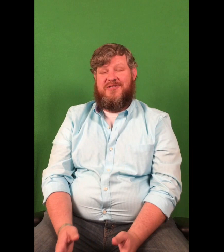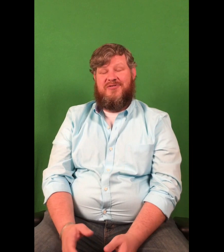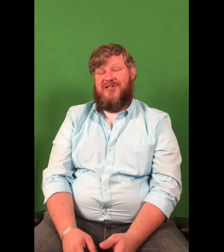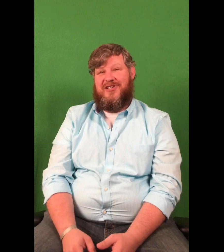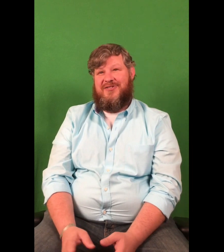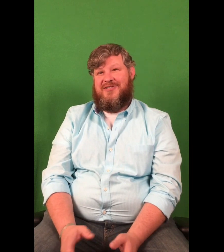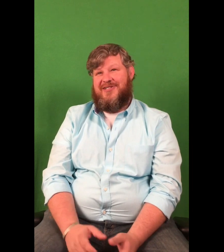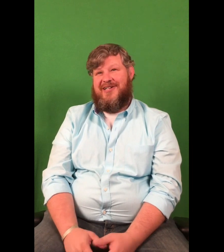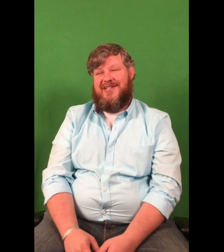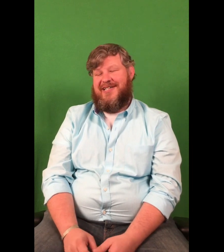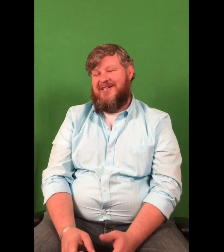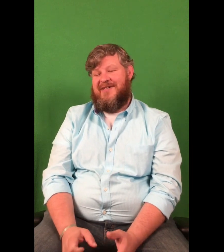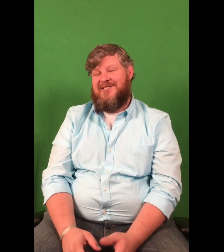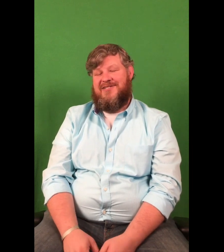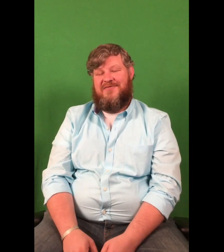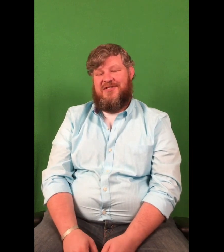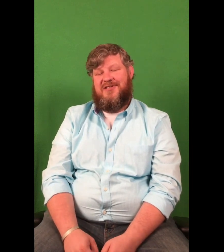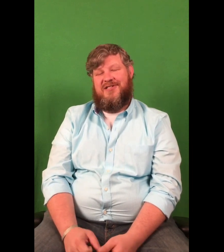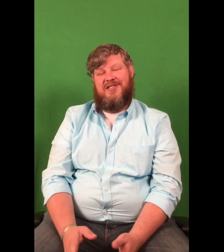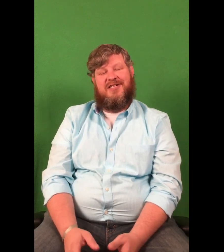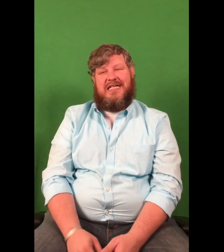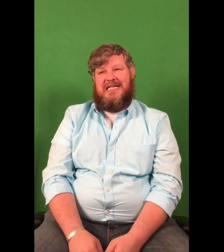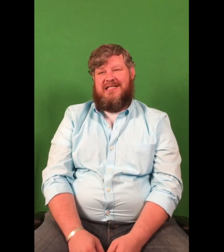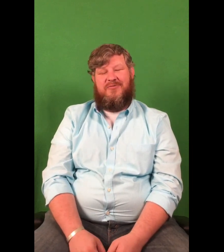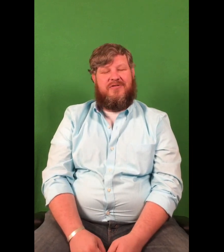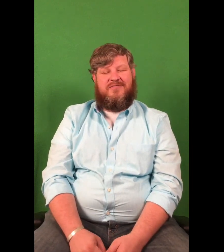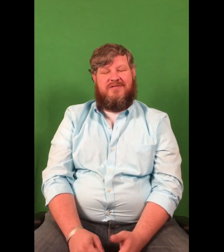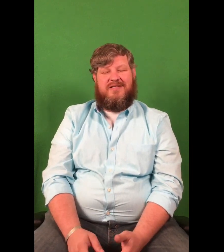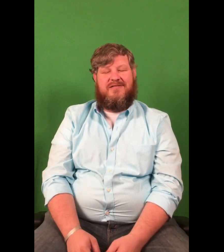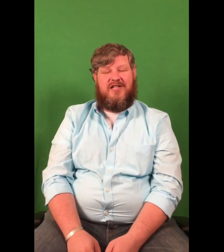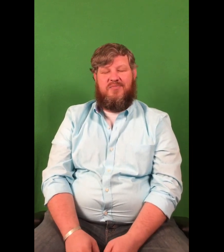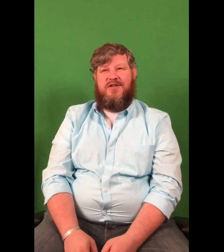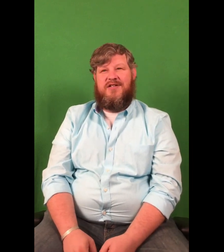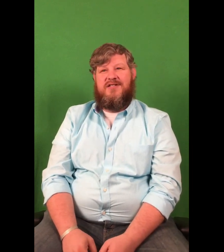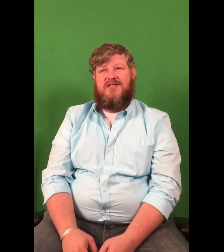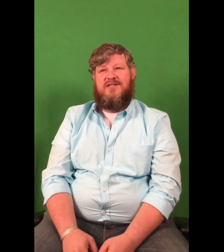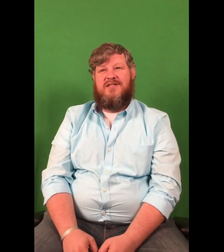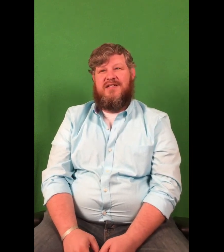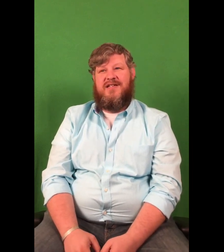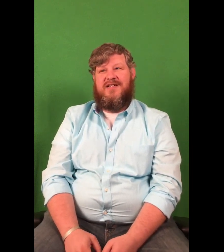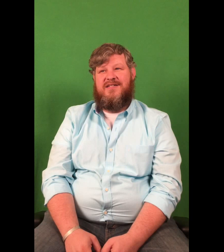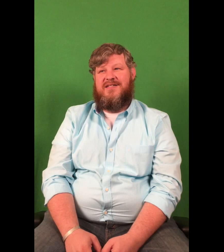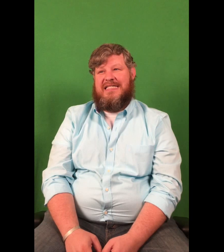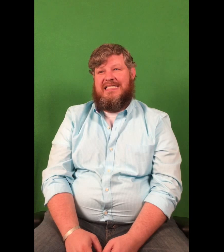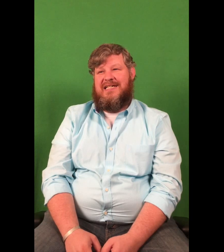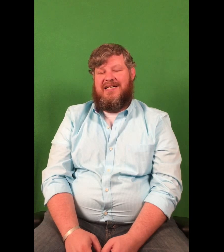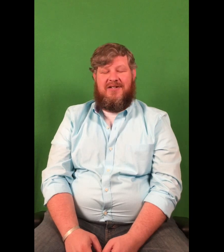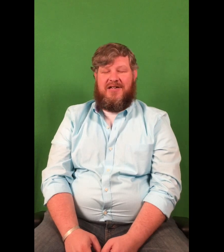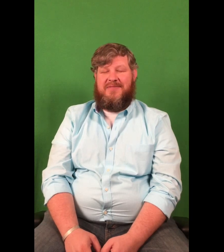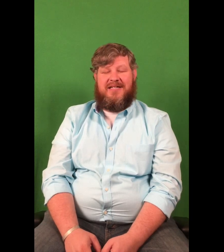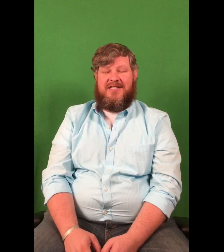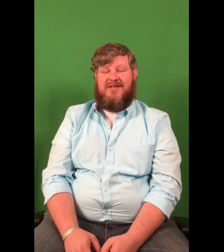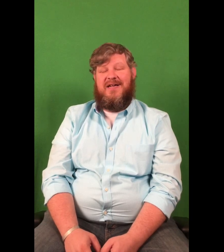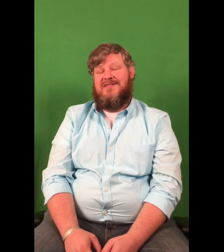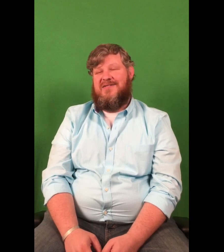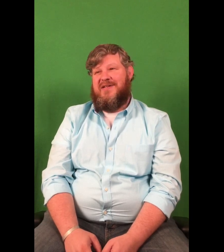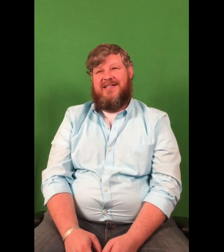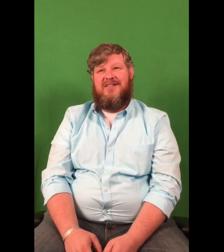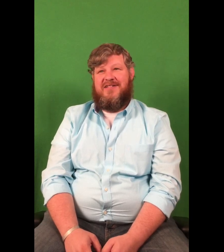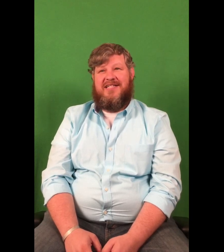still trying to get used to the area. can't imagine the fear that they would have experienced. And, you know, coming down Ski Mountain is bad enough at